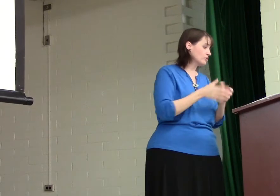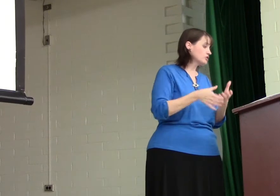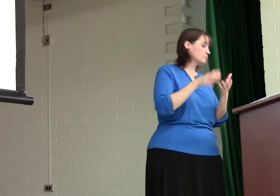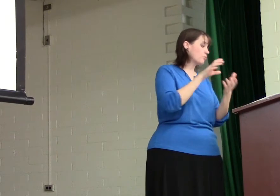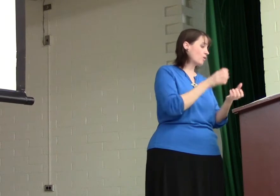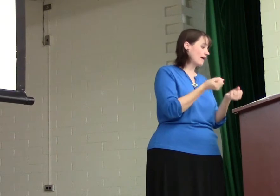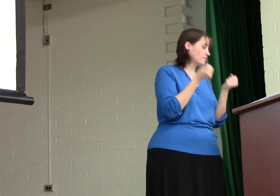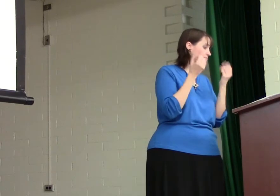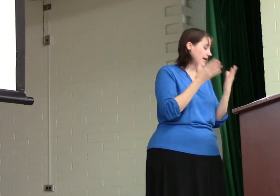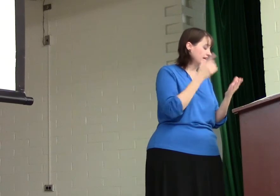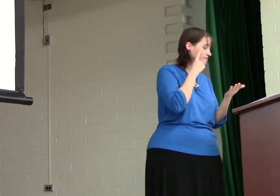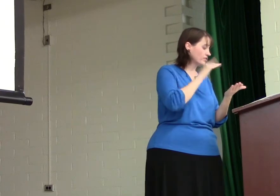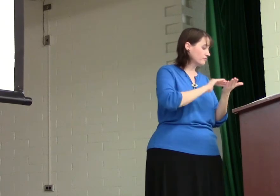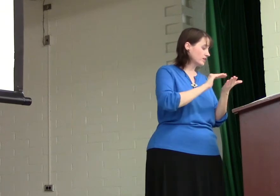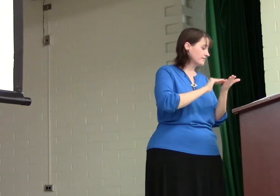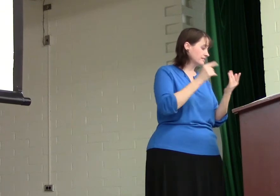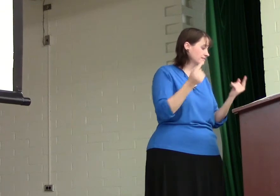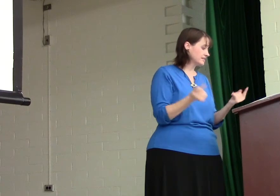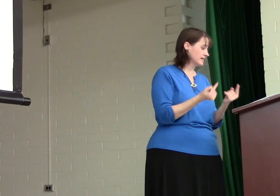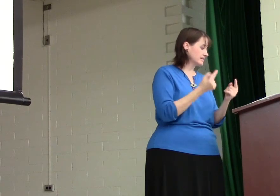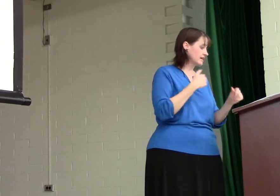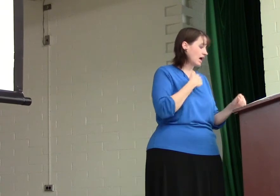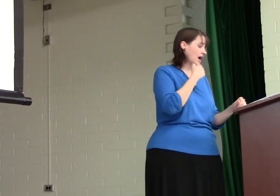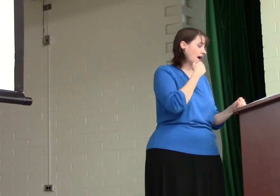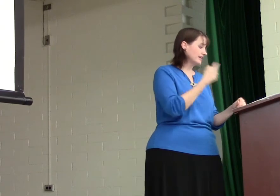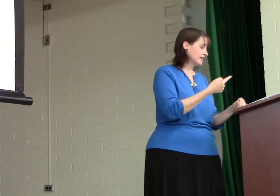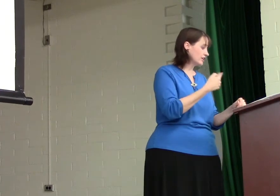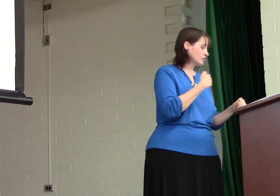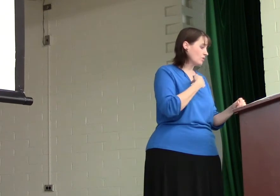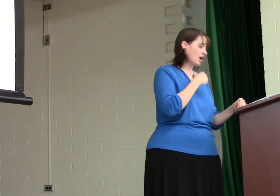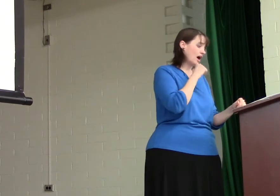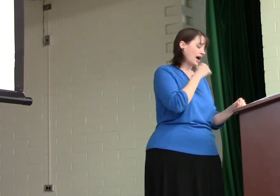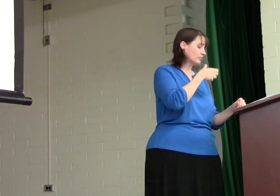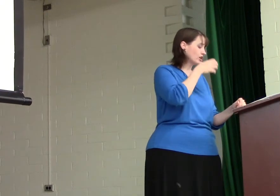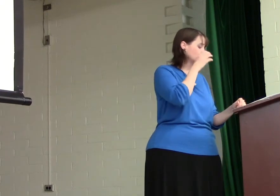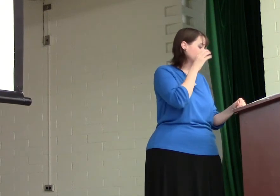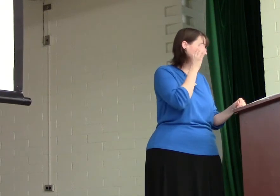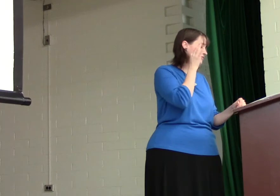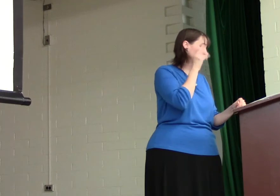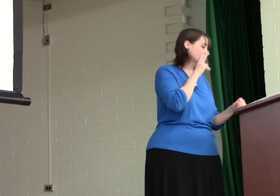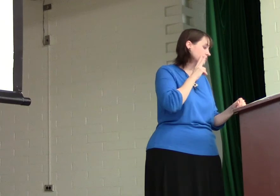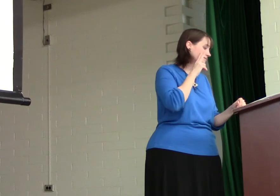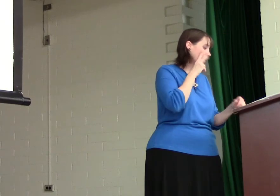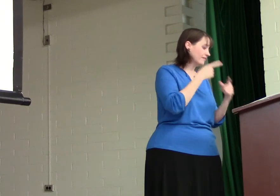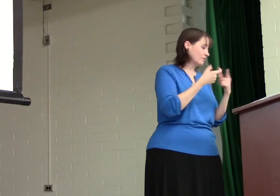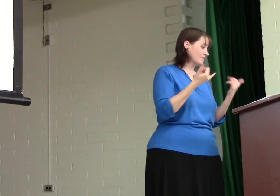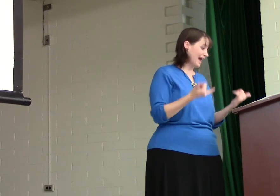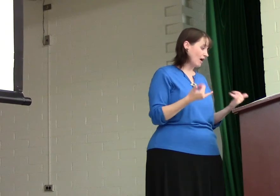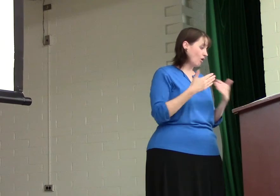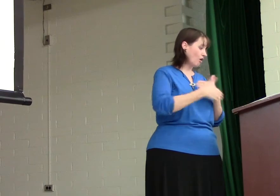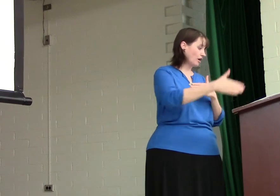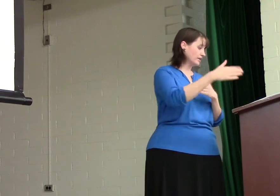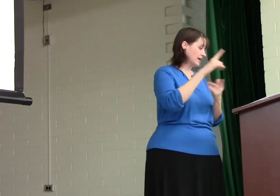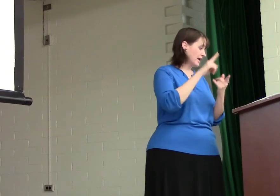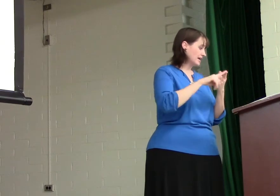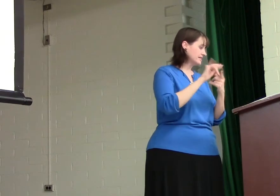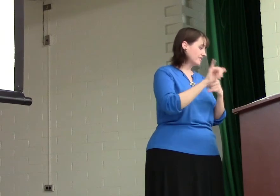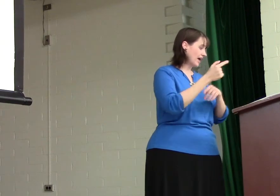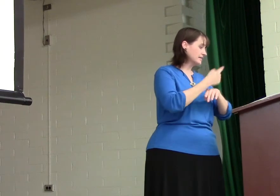which is poured out by many for the forgiveness of sins. I tell you, I will not drink of the fruit of the vine from now on, until that